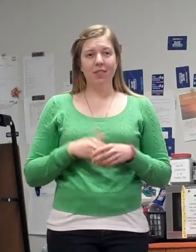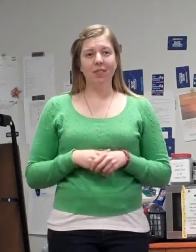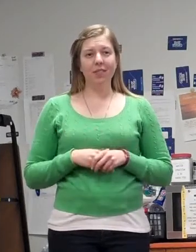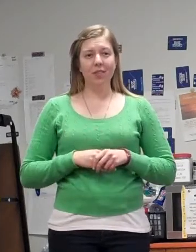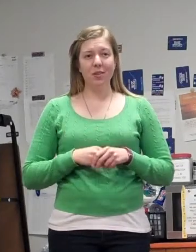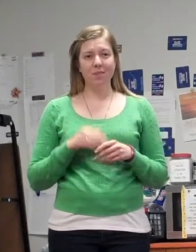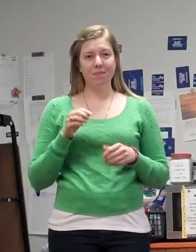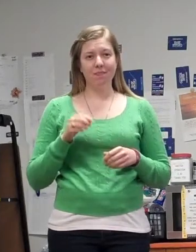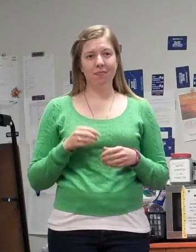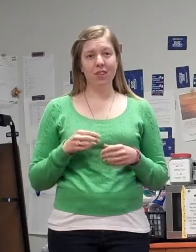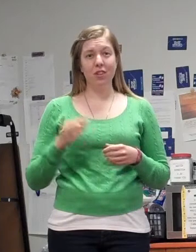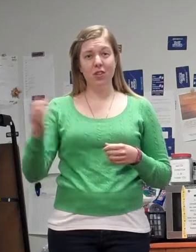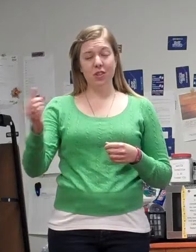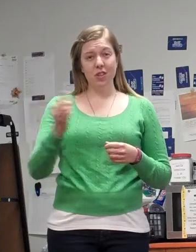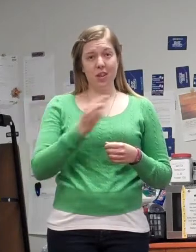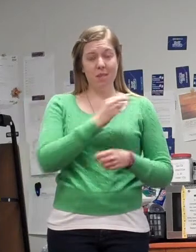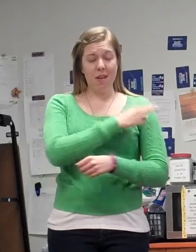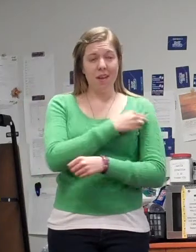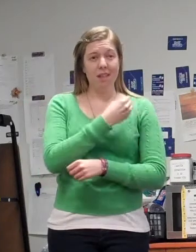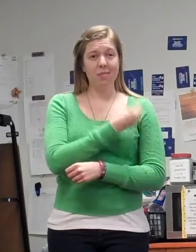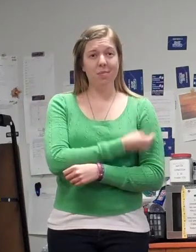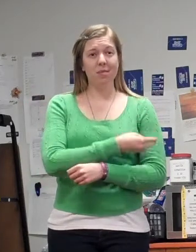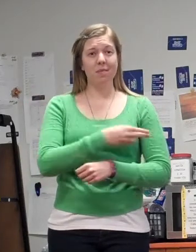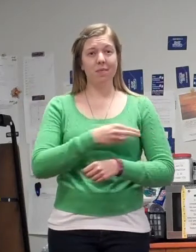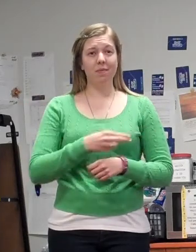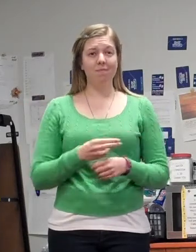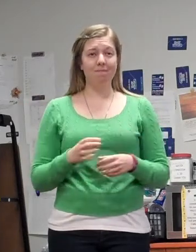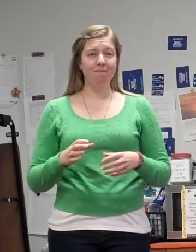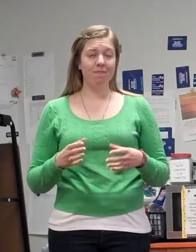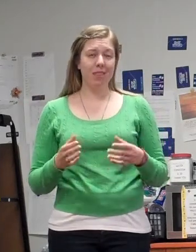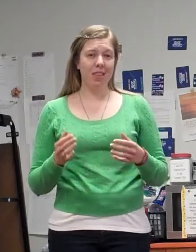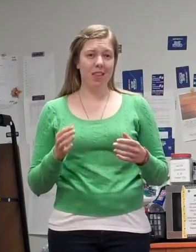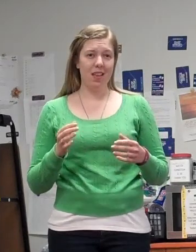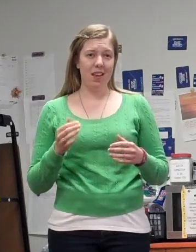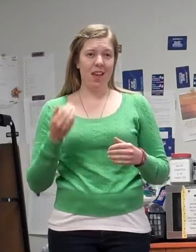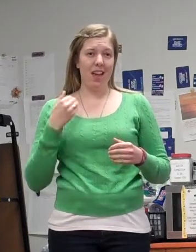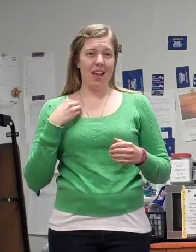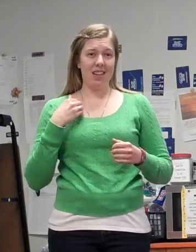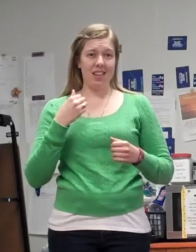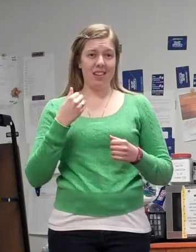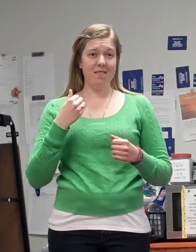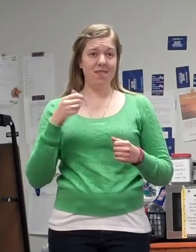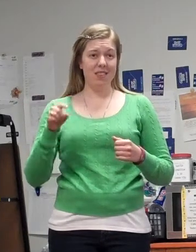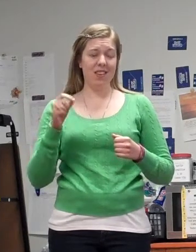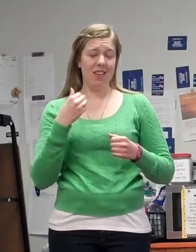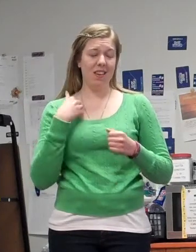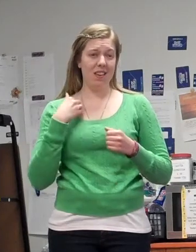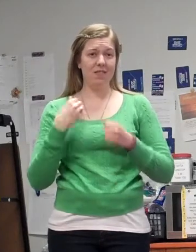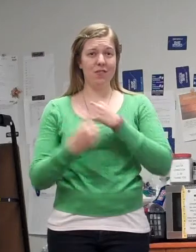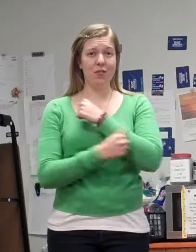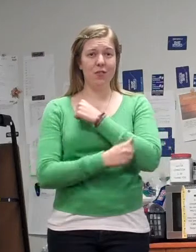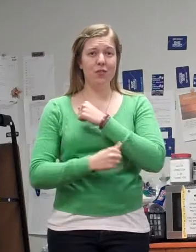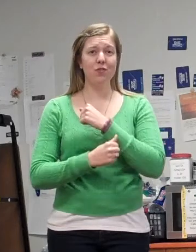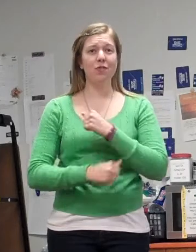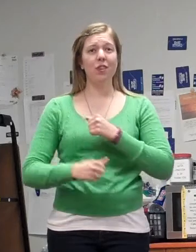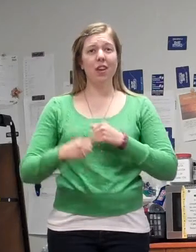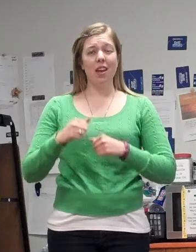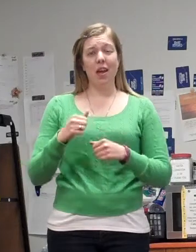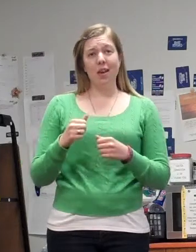So here she comes, and they did, they had to take him to surgery and make him unconscious so that he would have